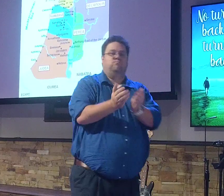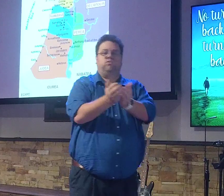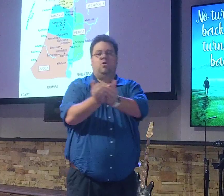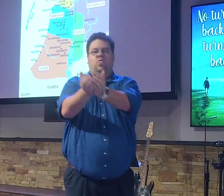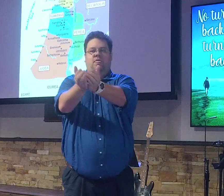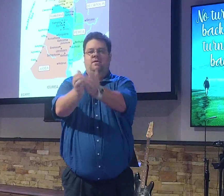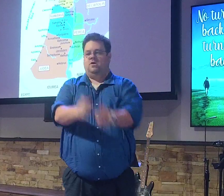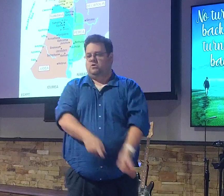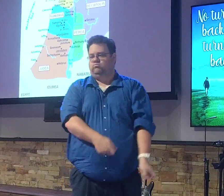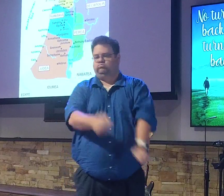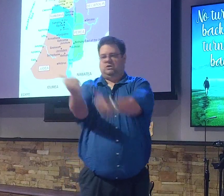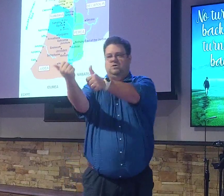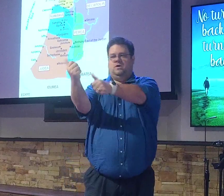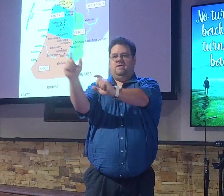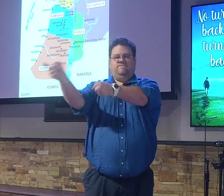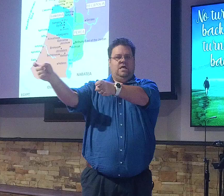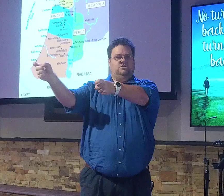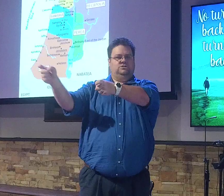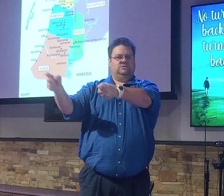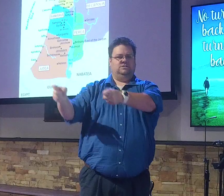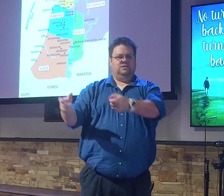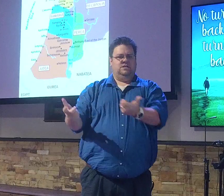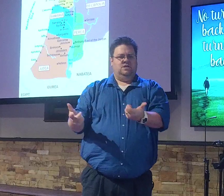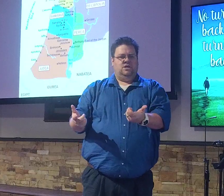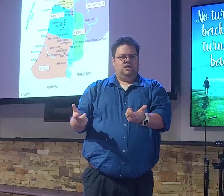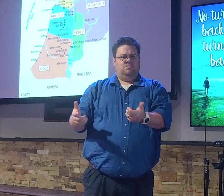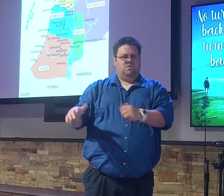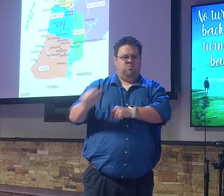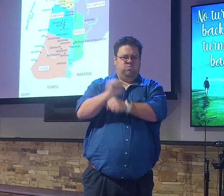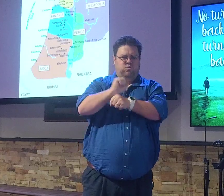answering said to him, Master, we've dwelt all the night, and taken nothing.